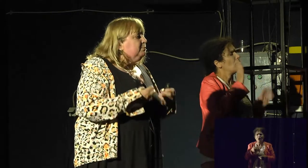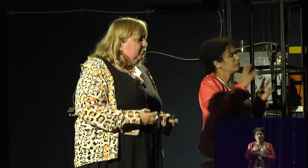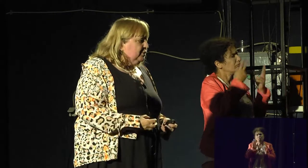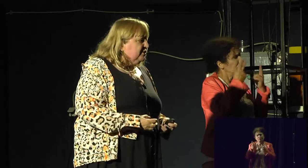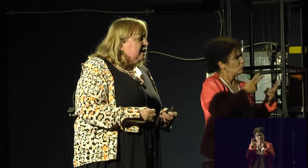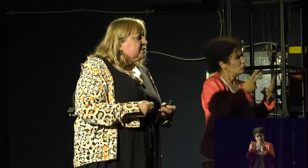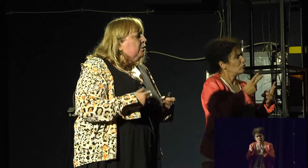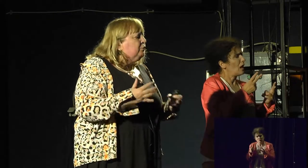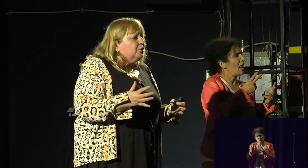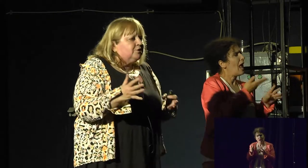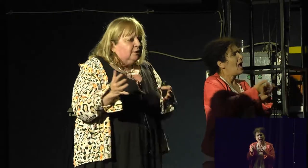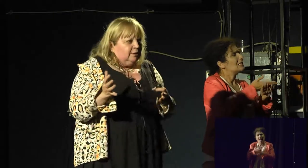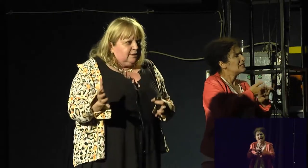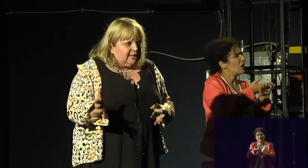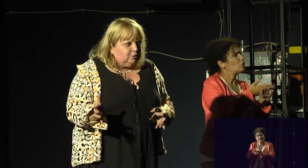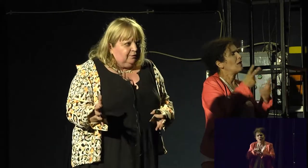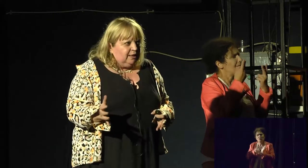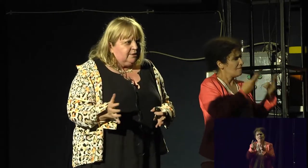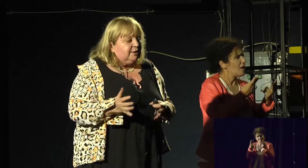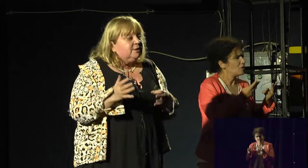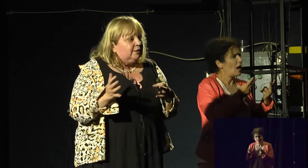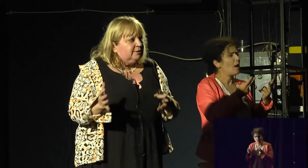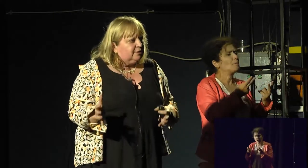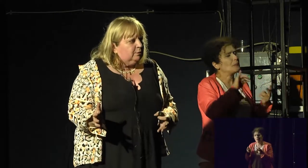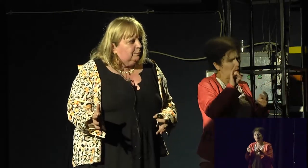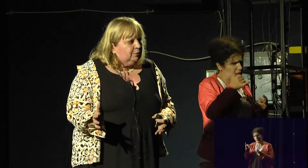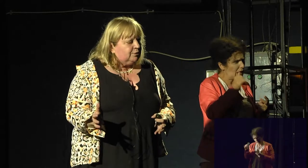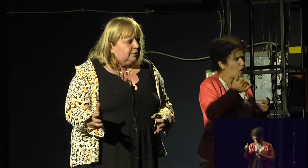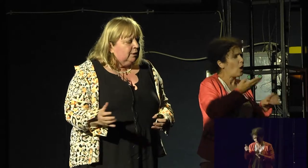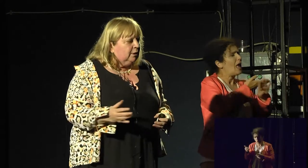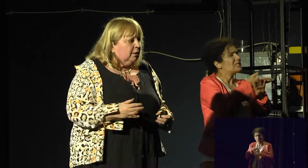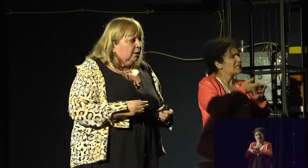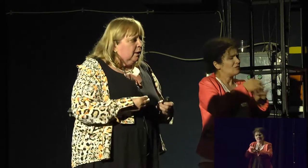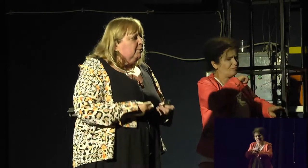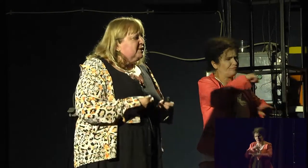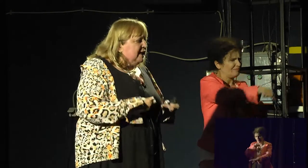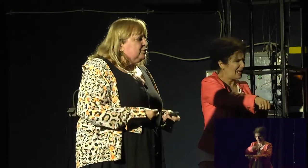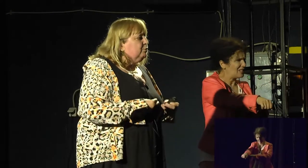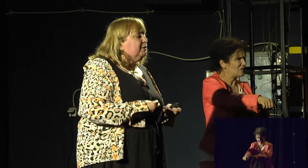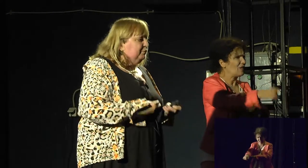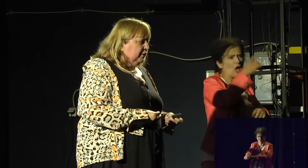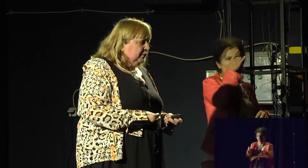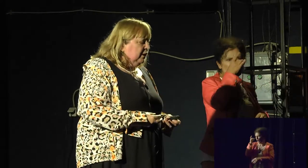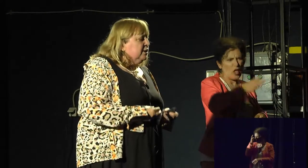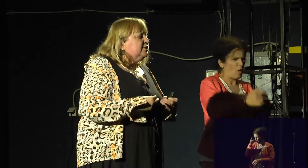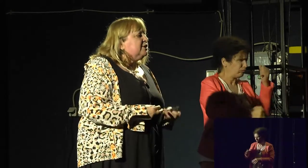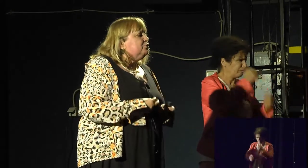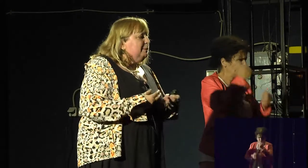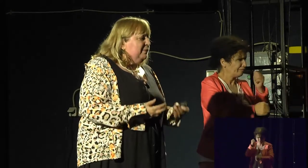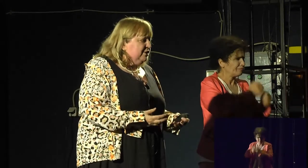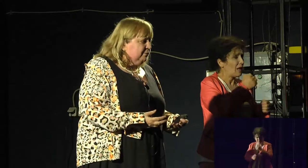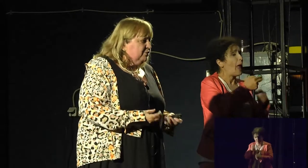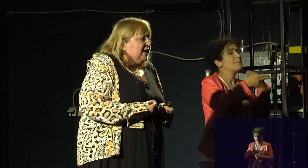Sex is important. Sex, of course, there's sexual violence, there's sexual abuse. But sex should be fun.